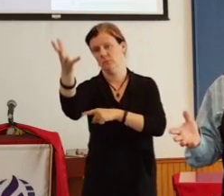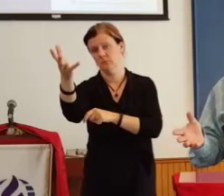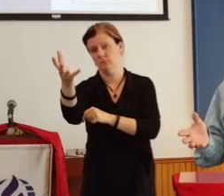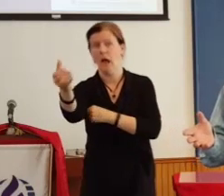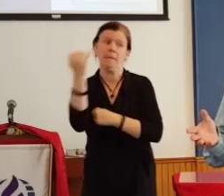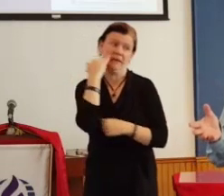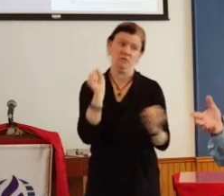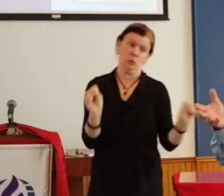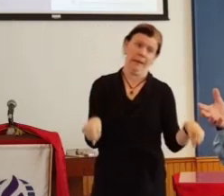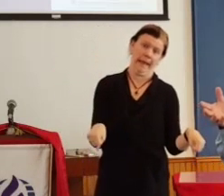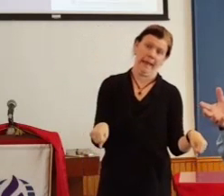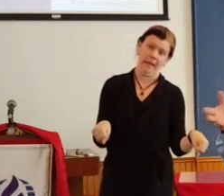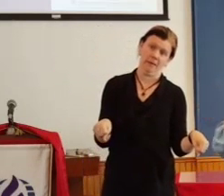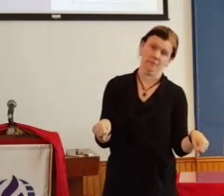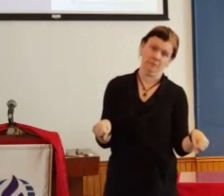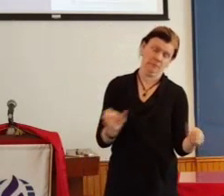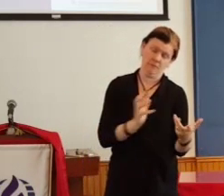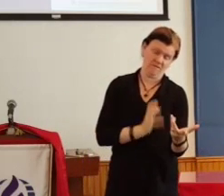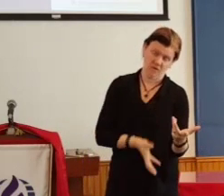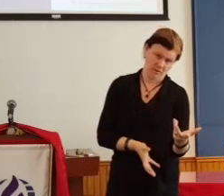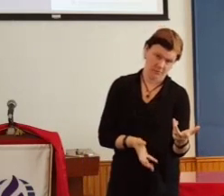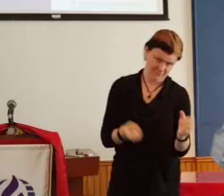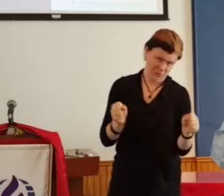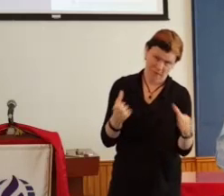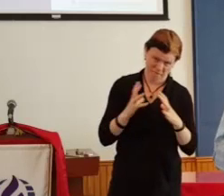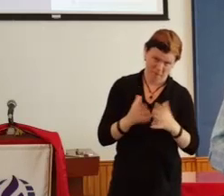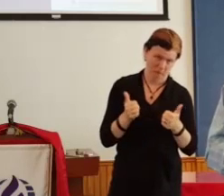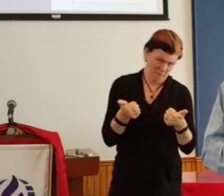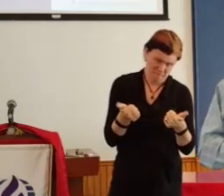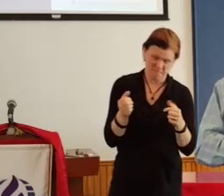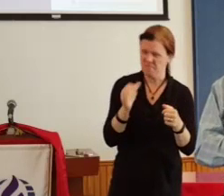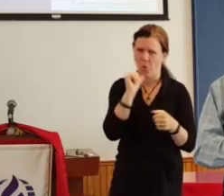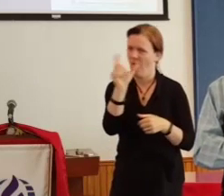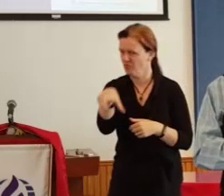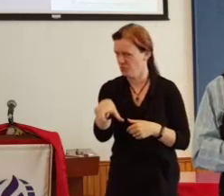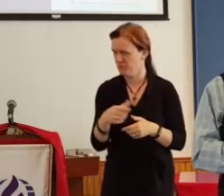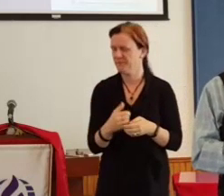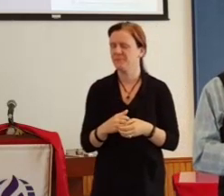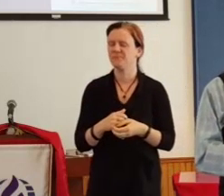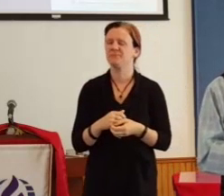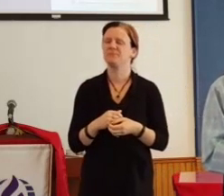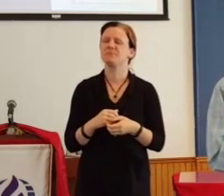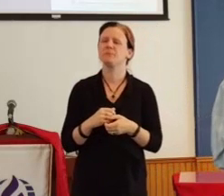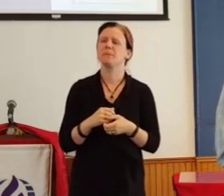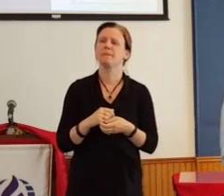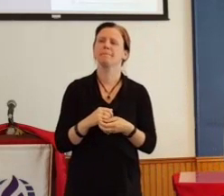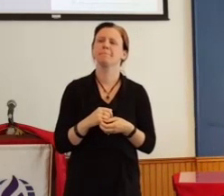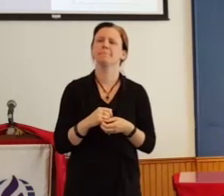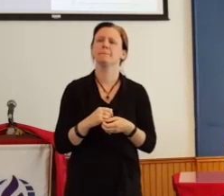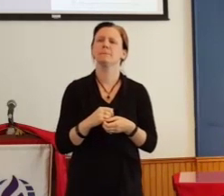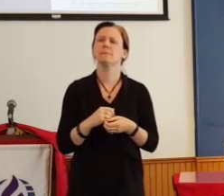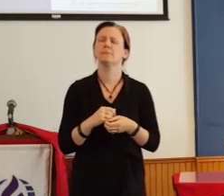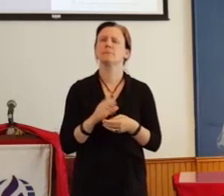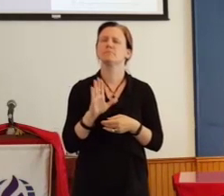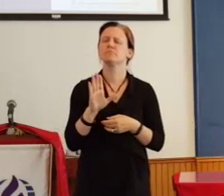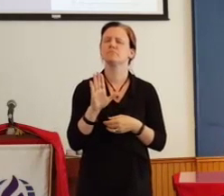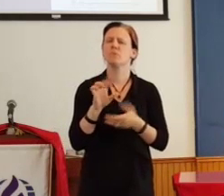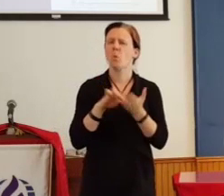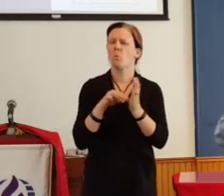course, that's something that you really can do. But by prophecy, I mean to show the